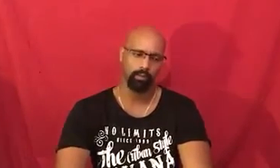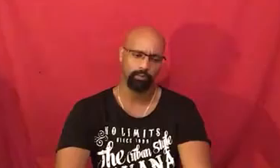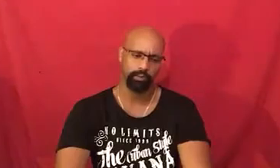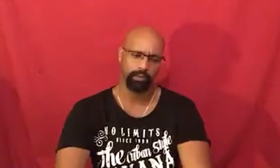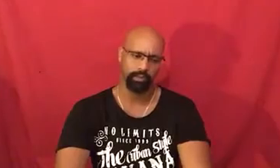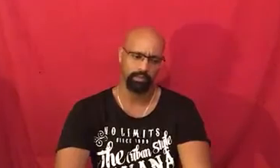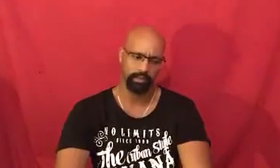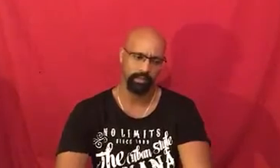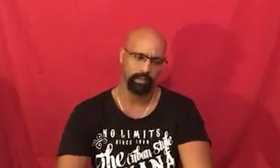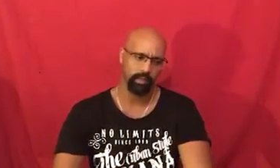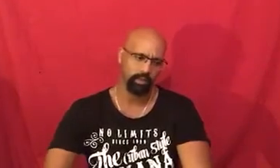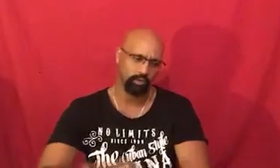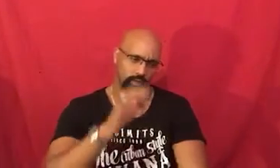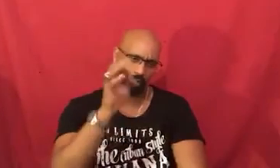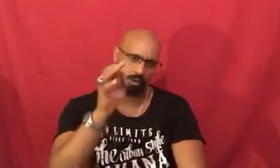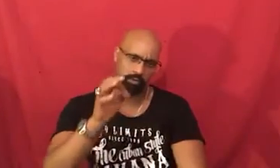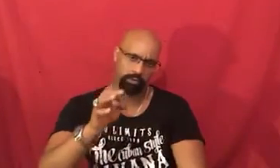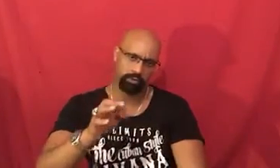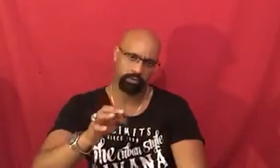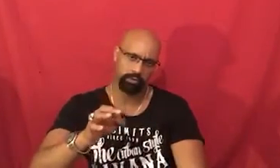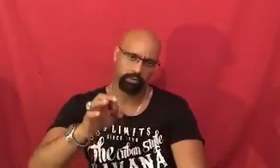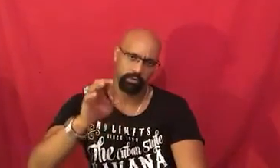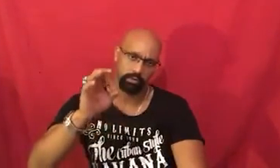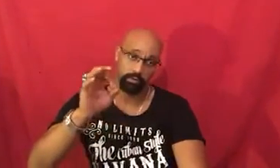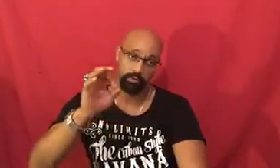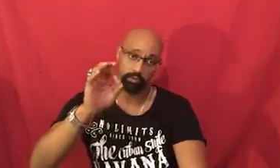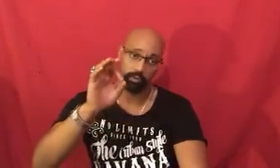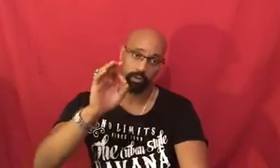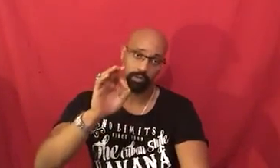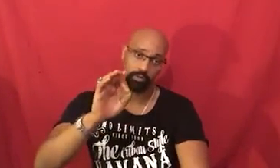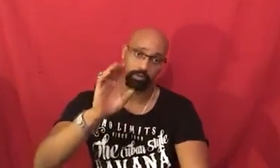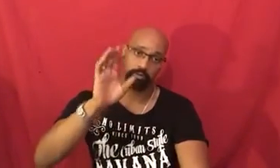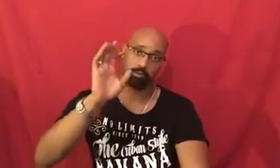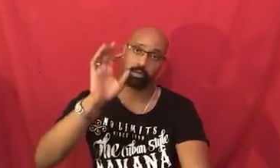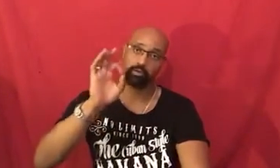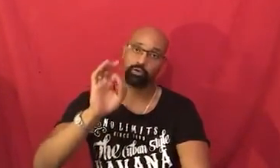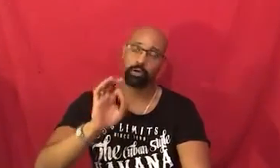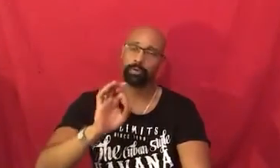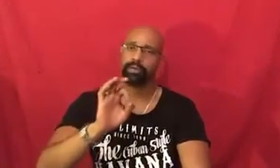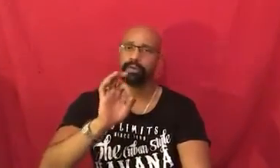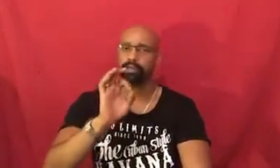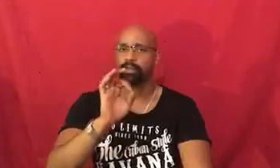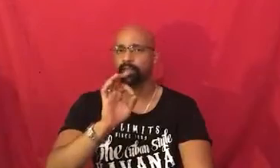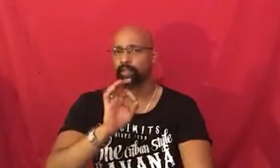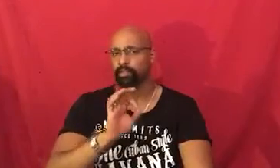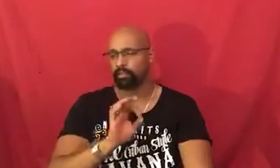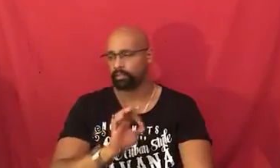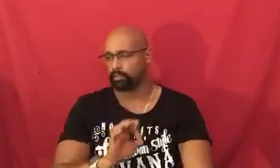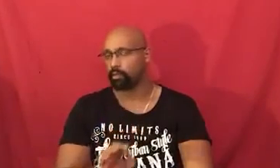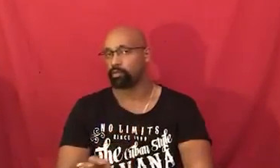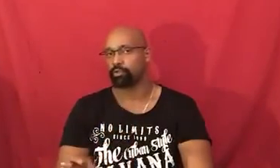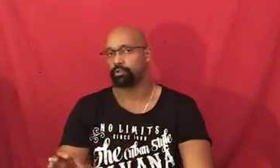point realize that your consciousness your individual consciousness is about a drop in an ocean